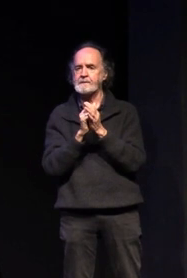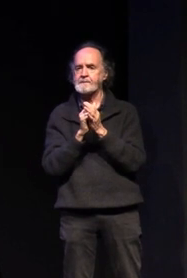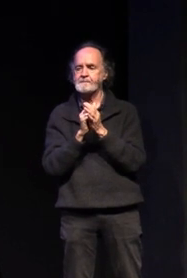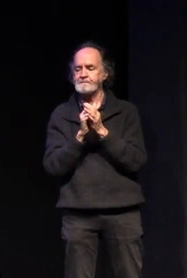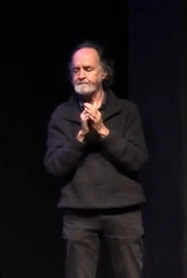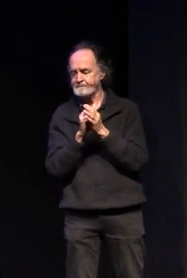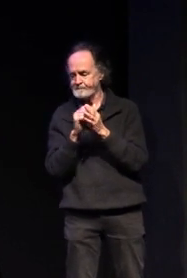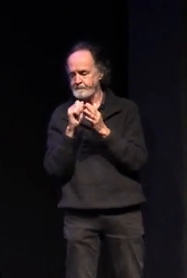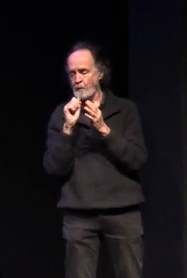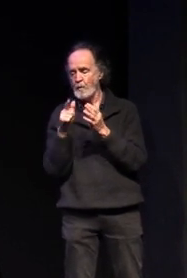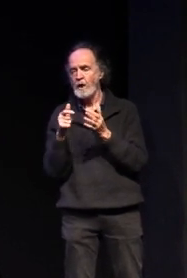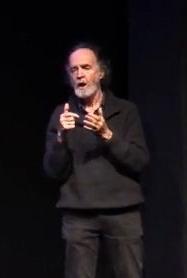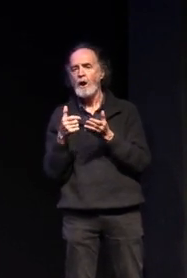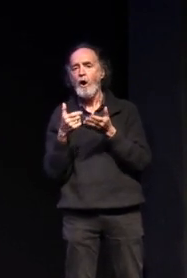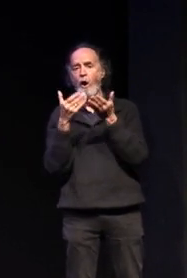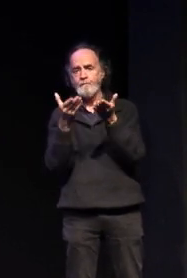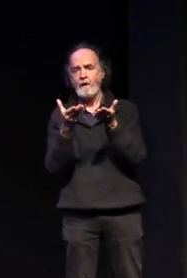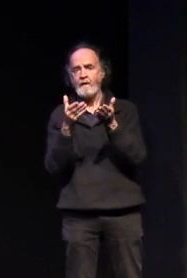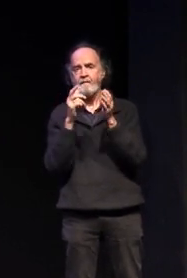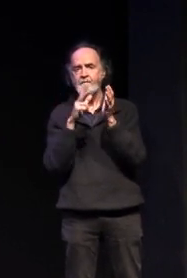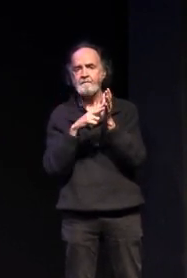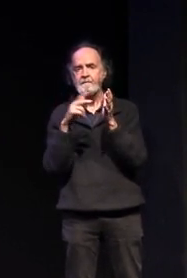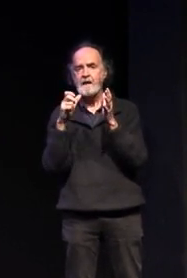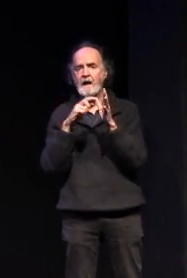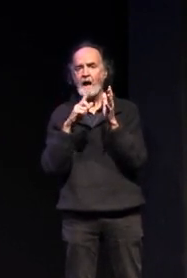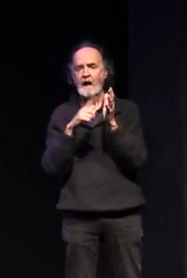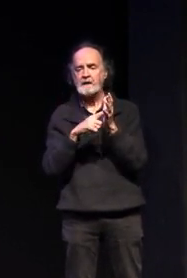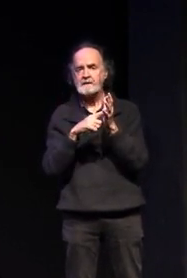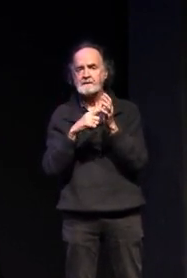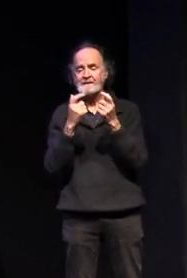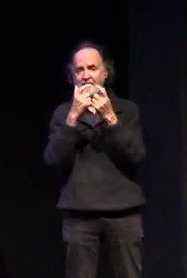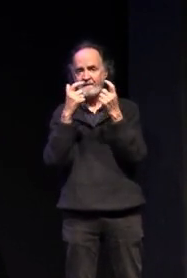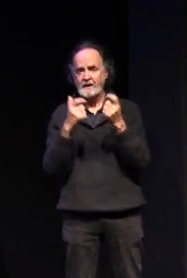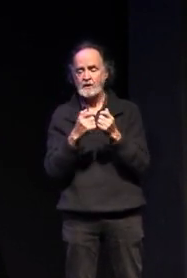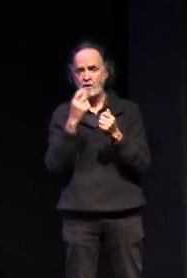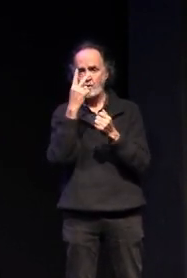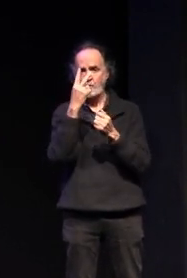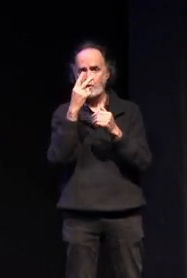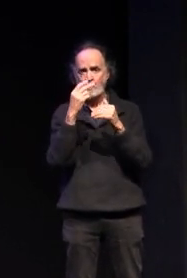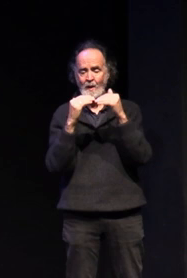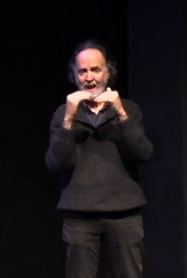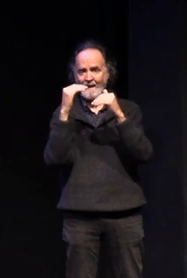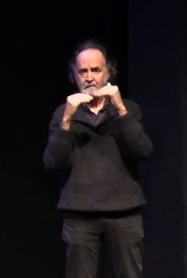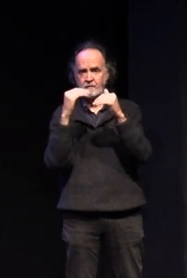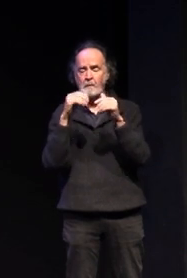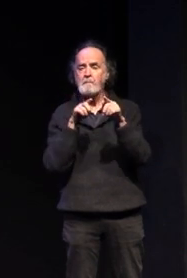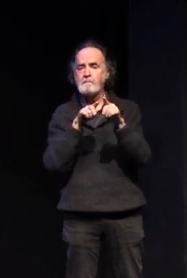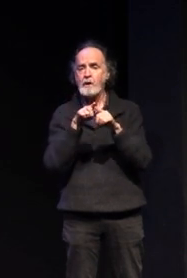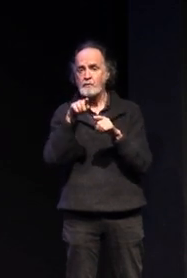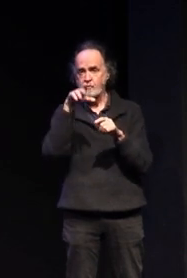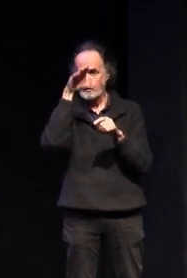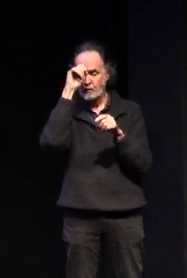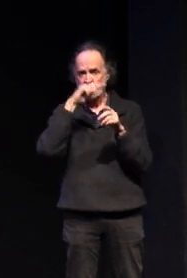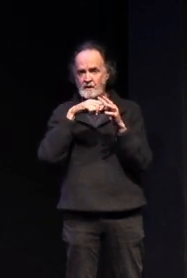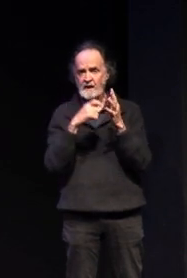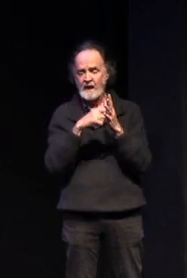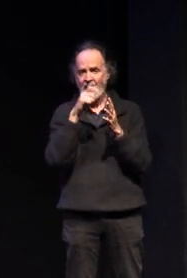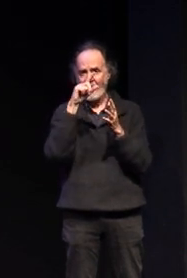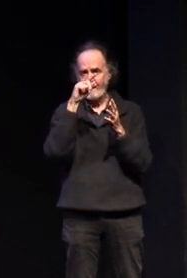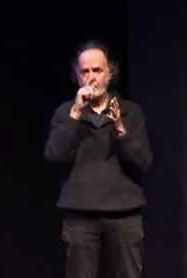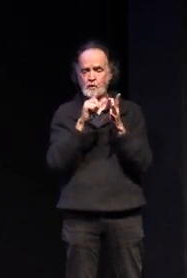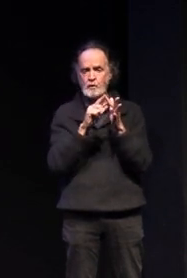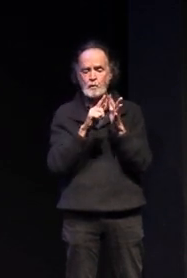we offer the vcal certificate at two levels so the majority of our students in year 11 would do intermediate vcal